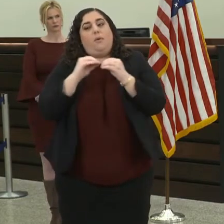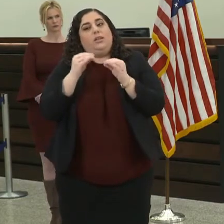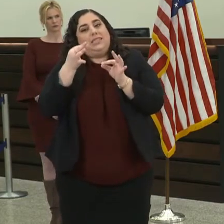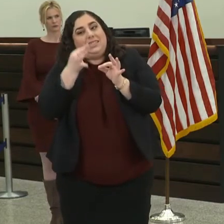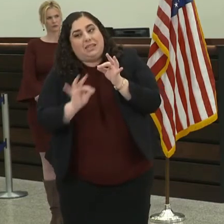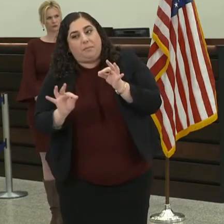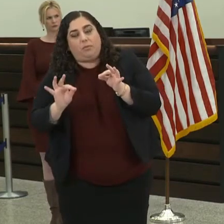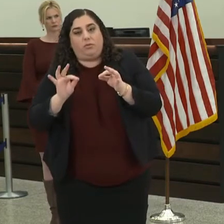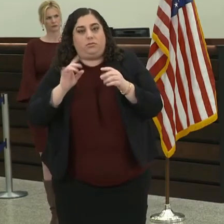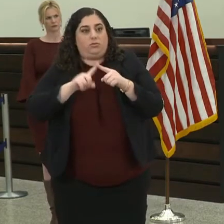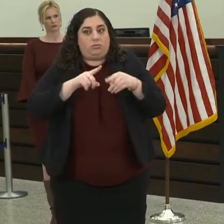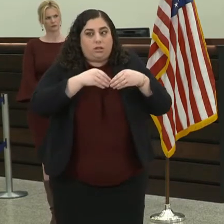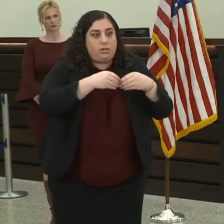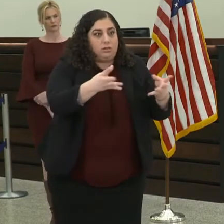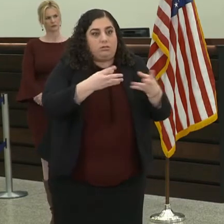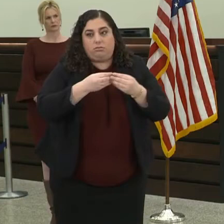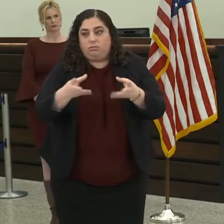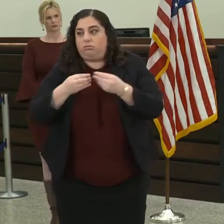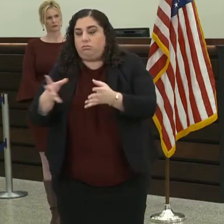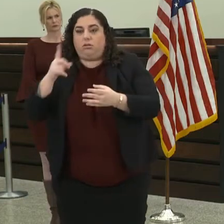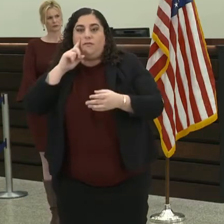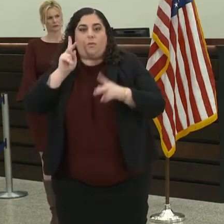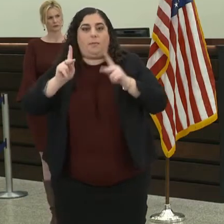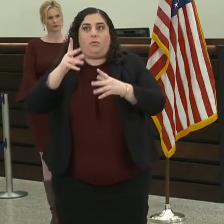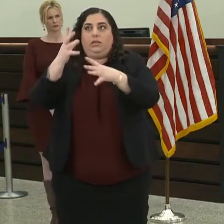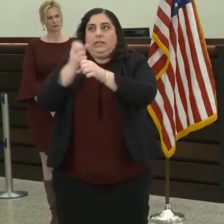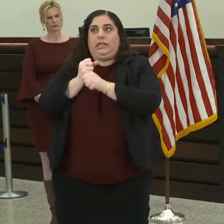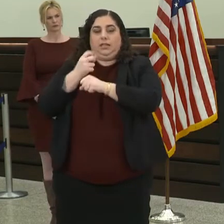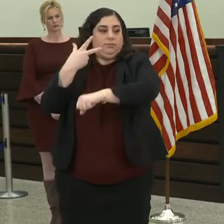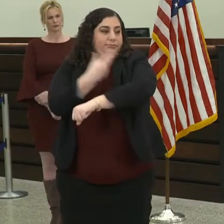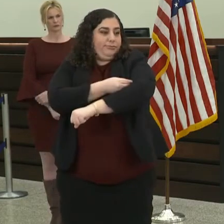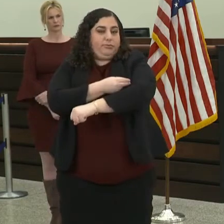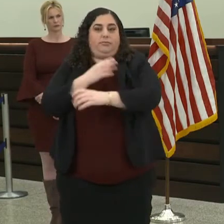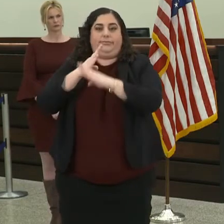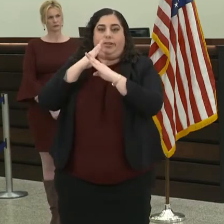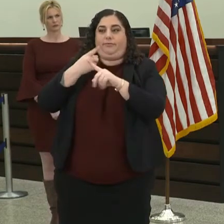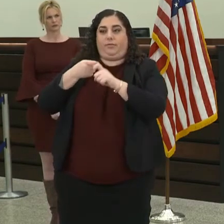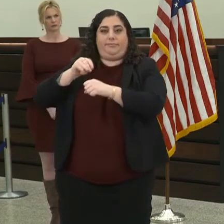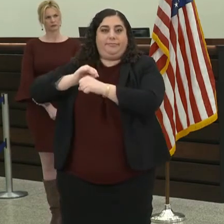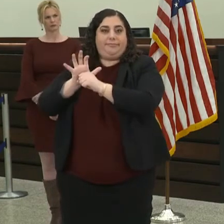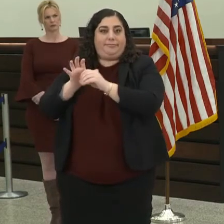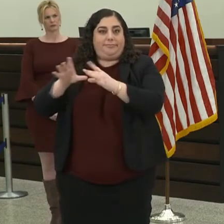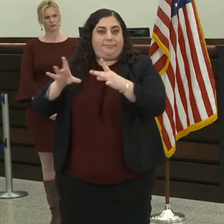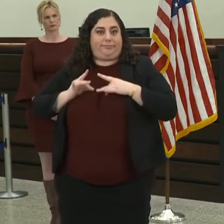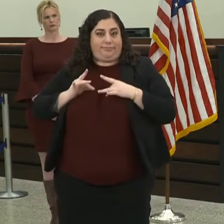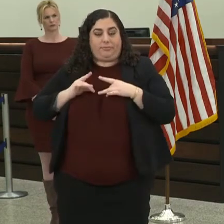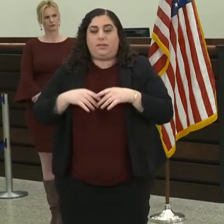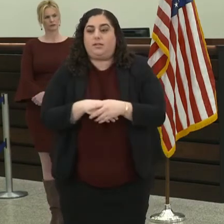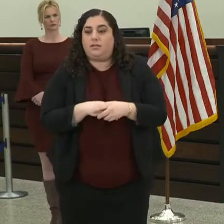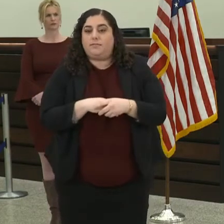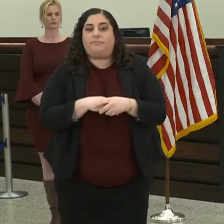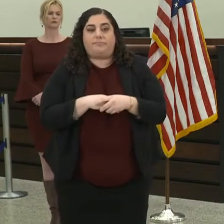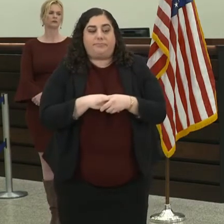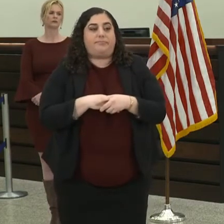single-shot vaccine versus a shot-plus-booster vaccine. You couple this with